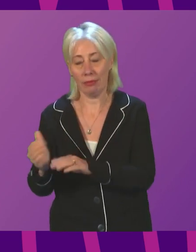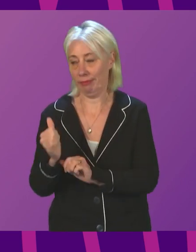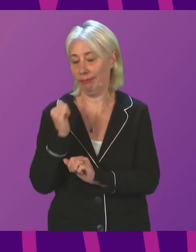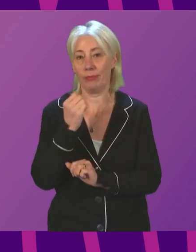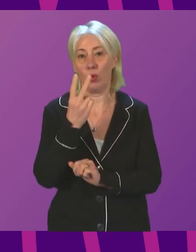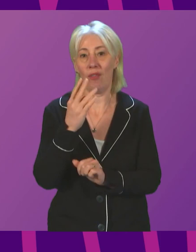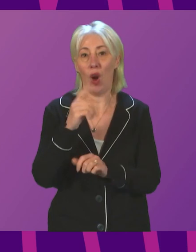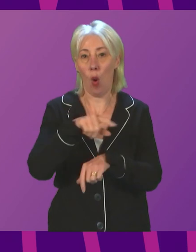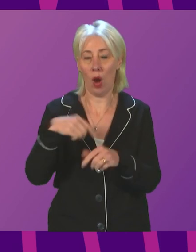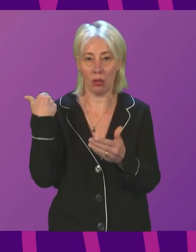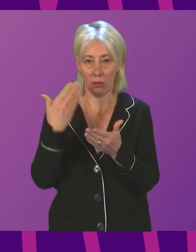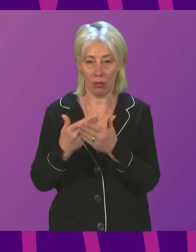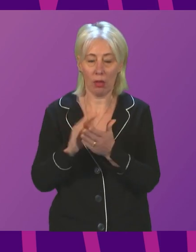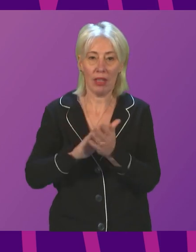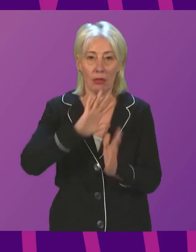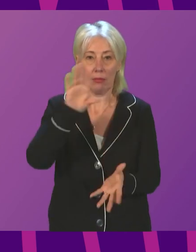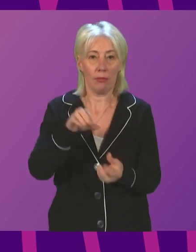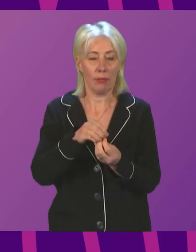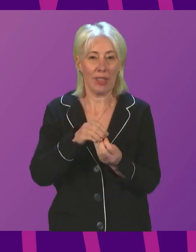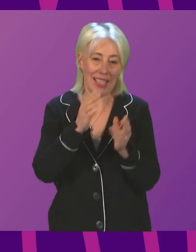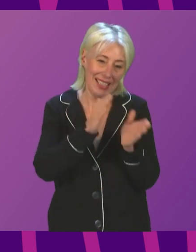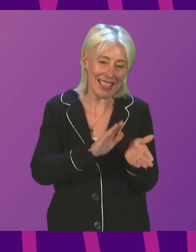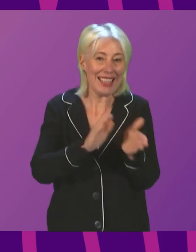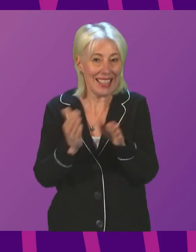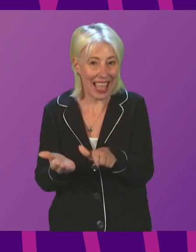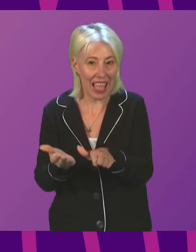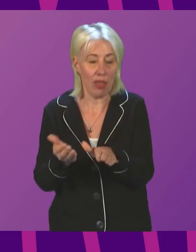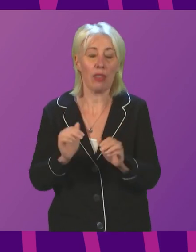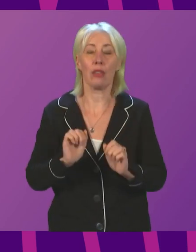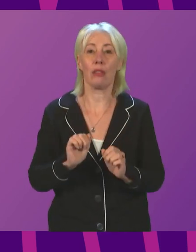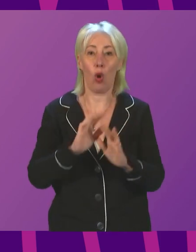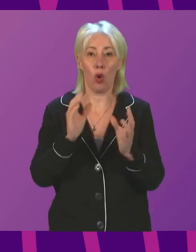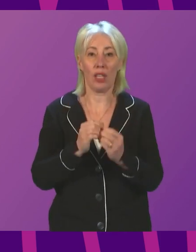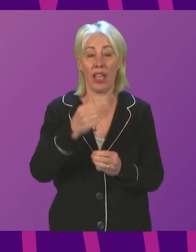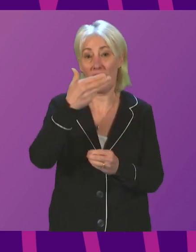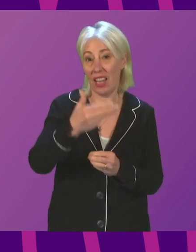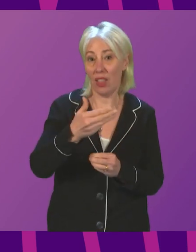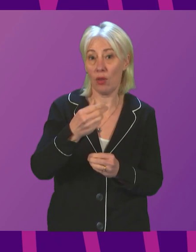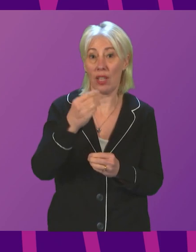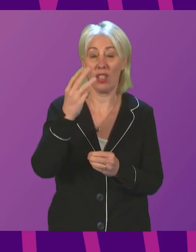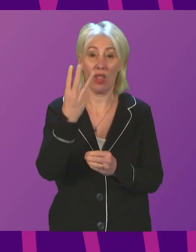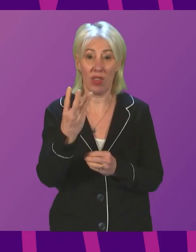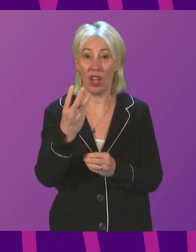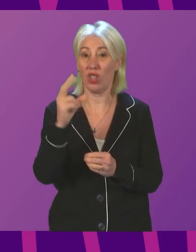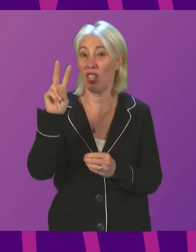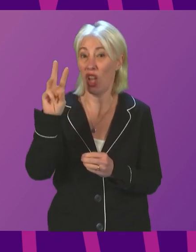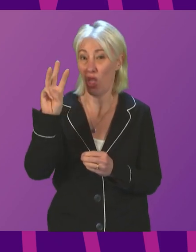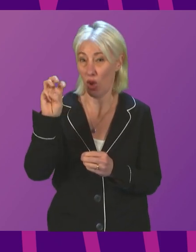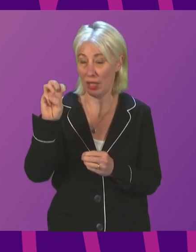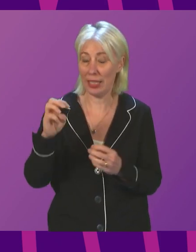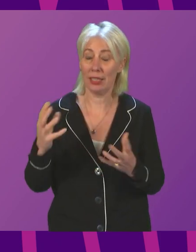hours. That takes the total number of deaths registered under this definition to 9,313